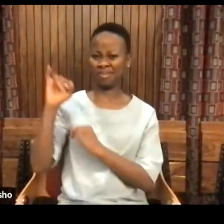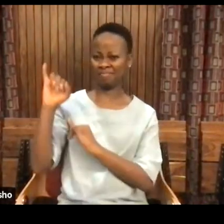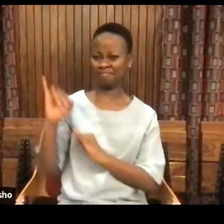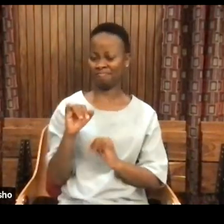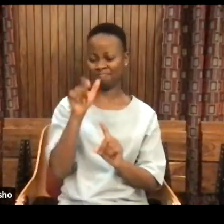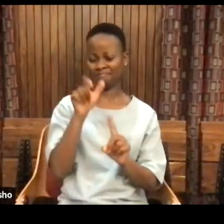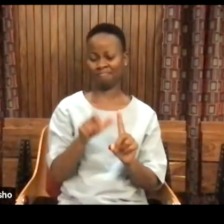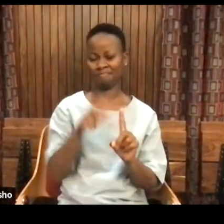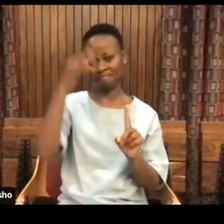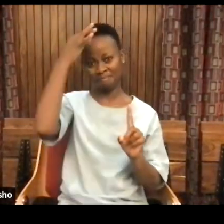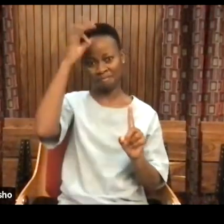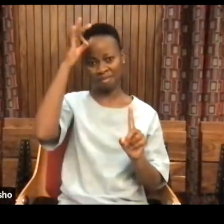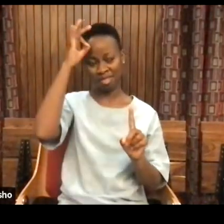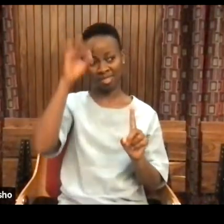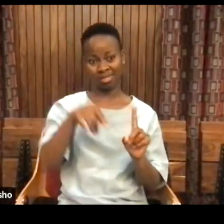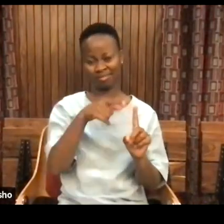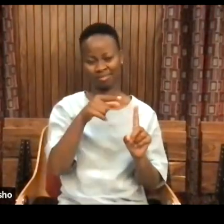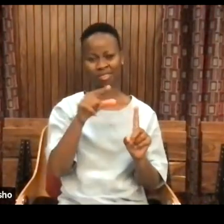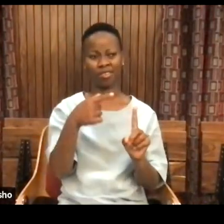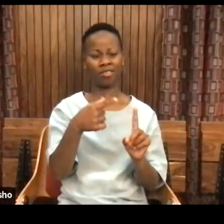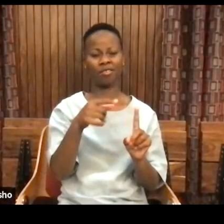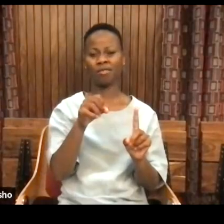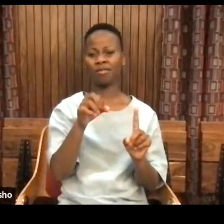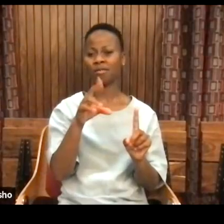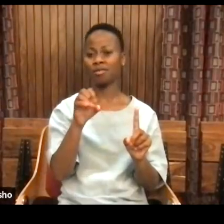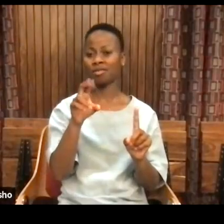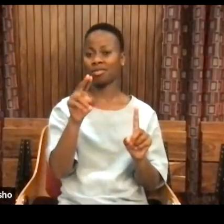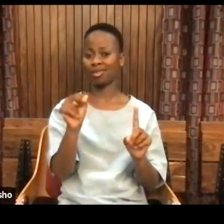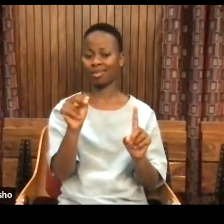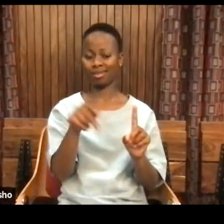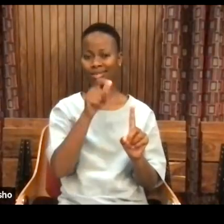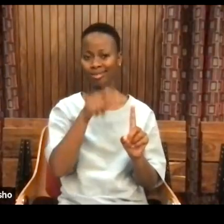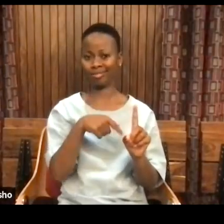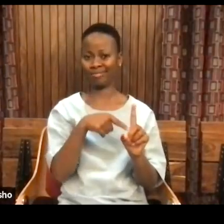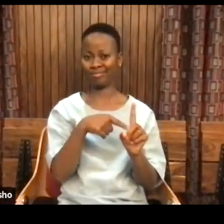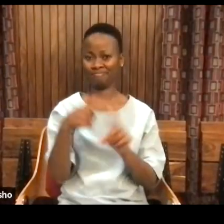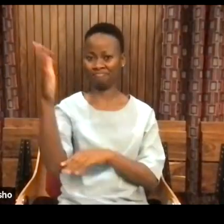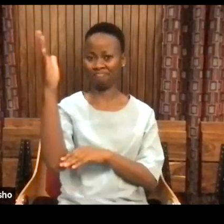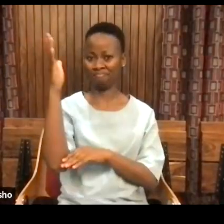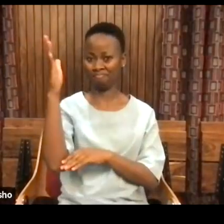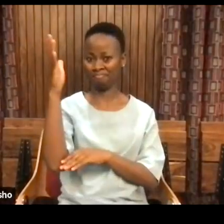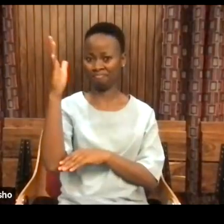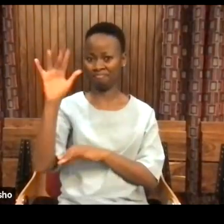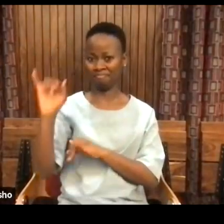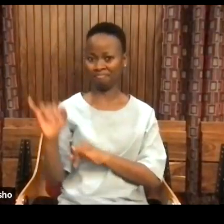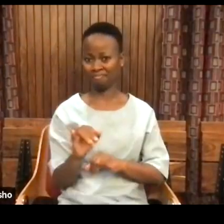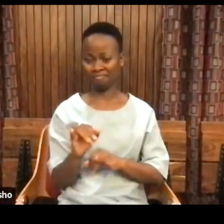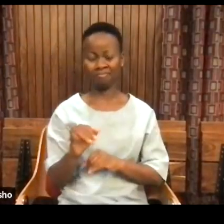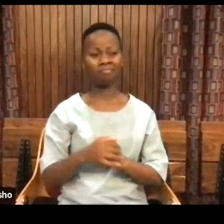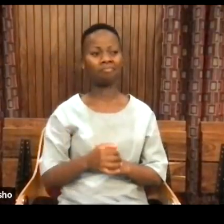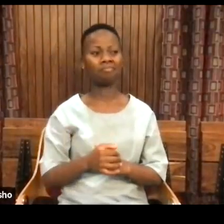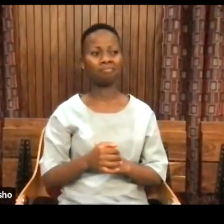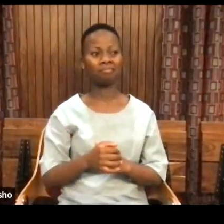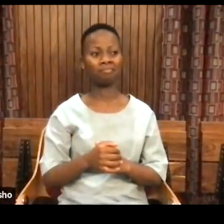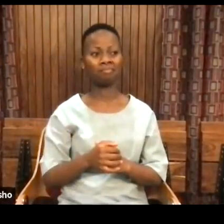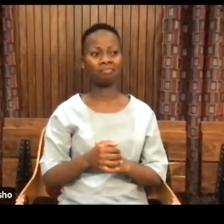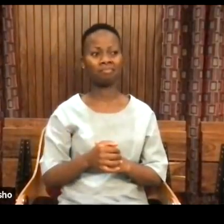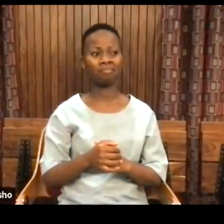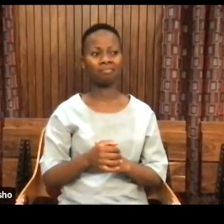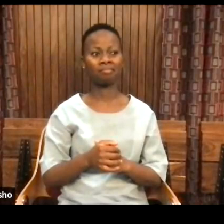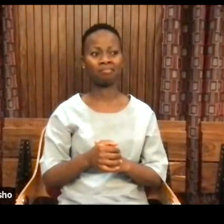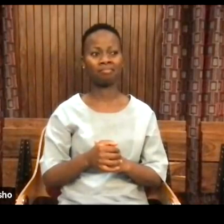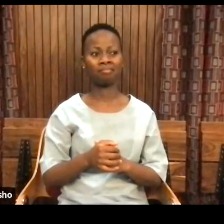Professor L. R. Aragodon in full Luis Ricardo Gordon